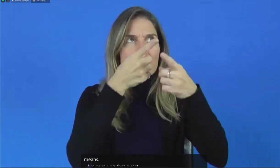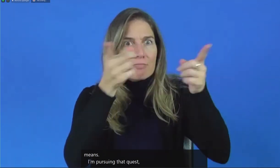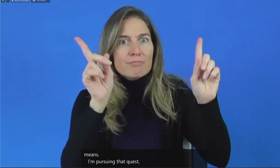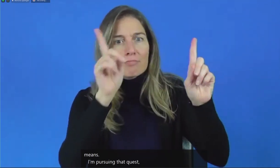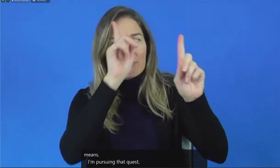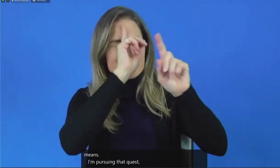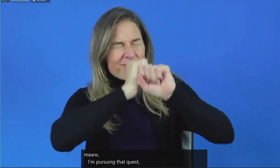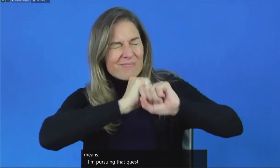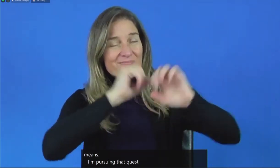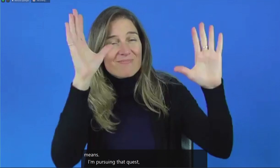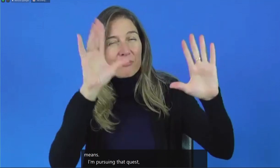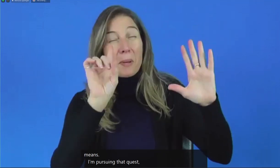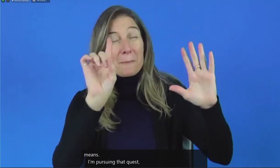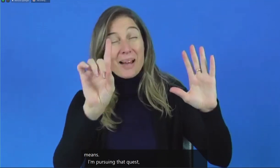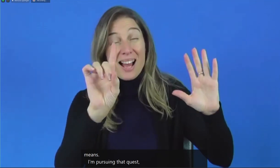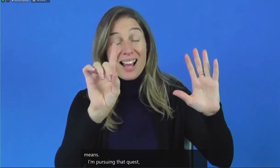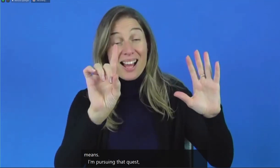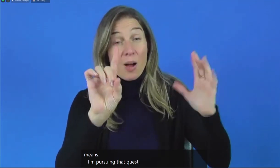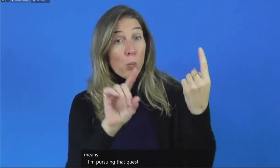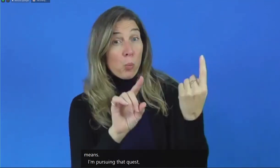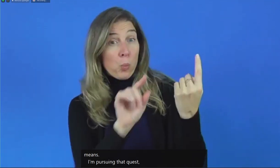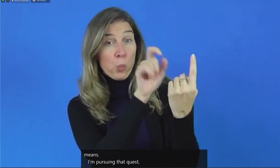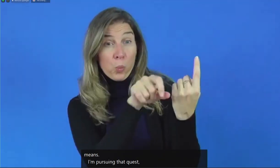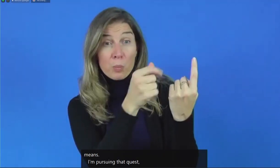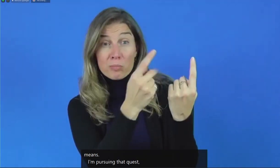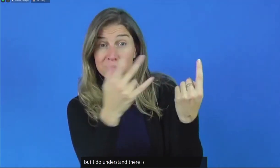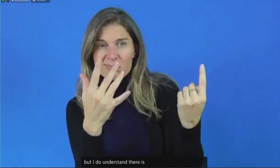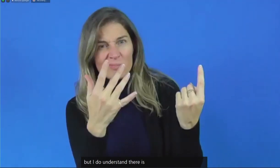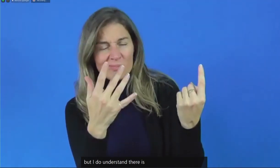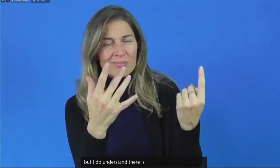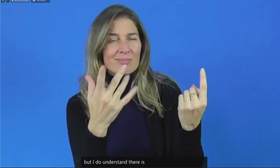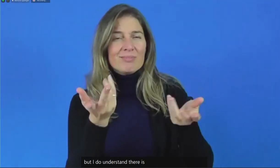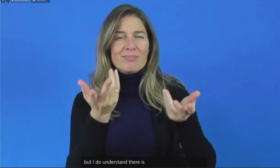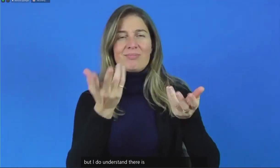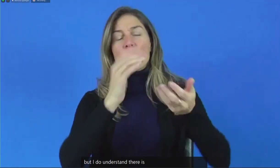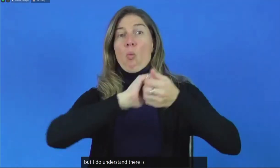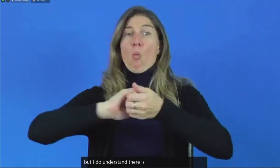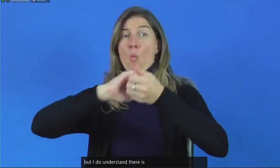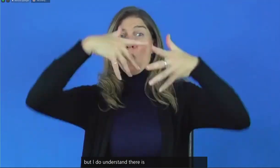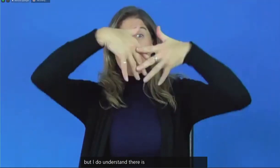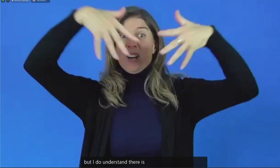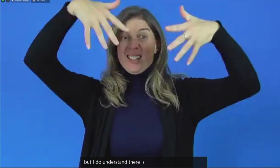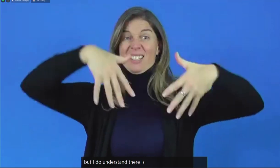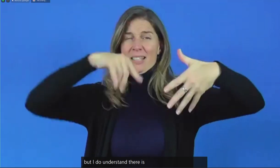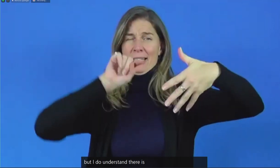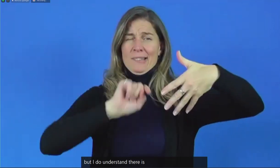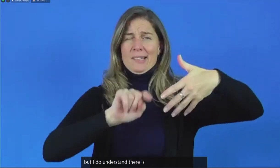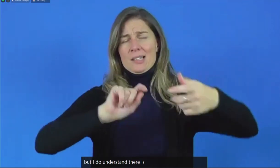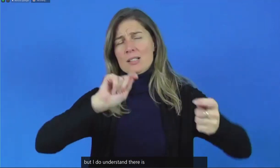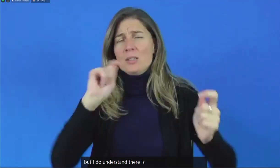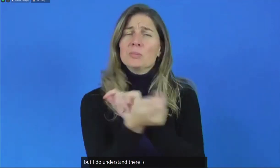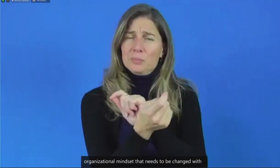that needs to be changed with regards to digital accessibility of persons with disabilities when it's come to